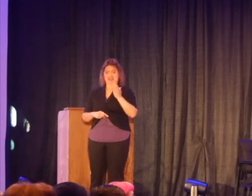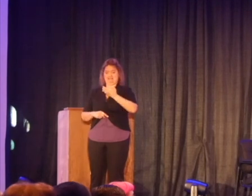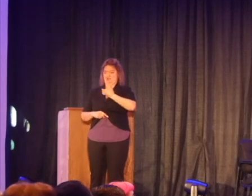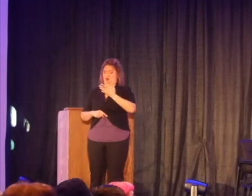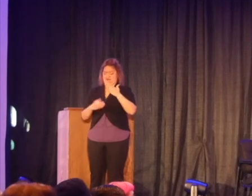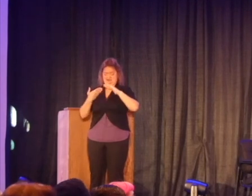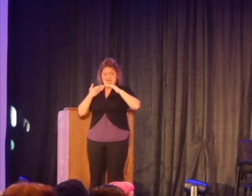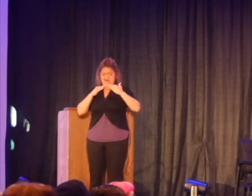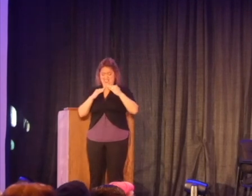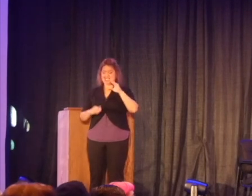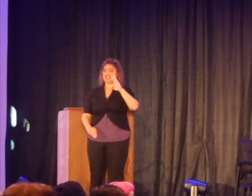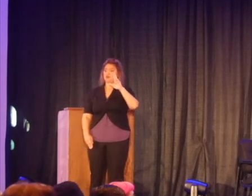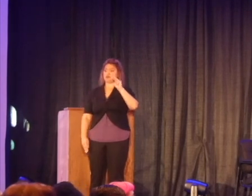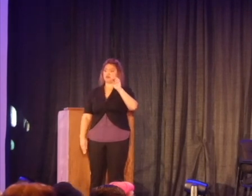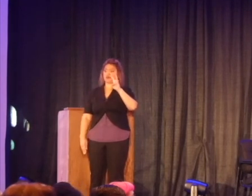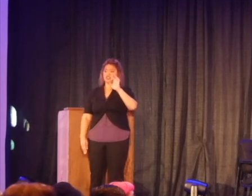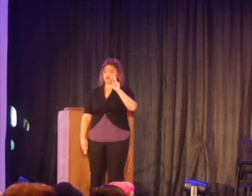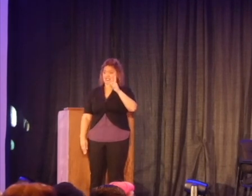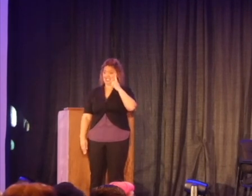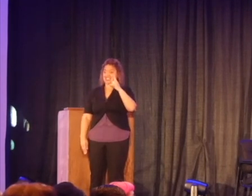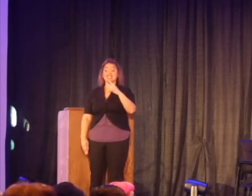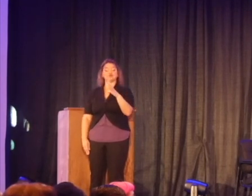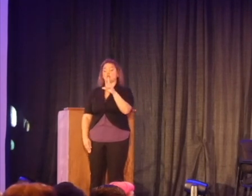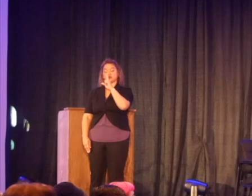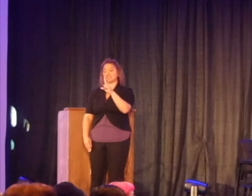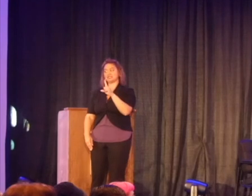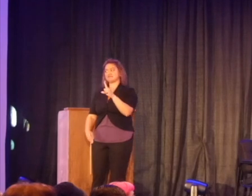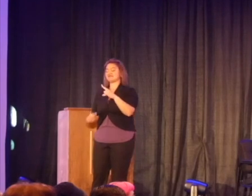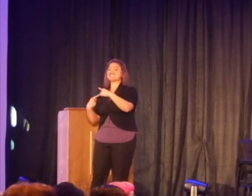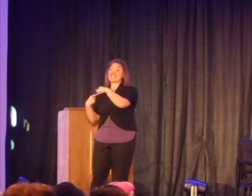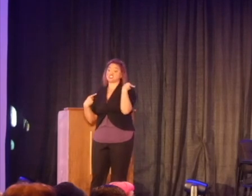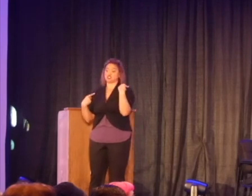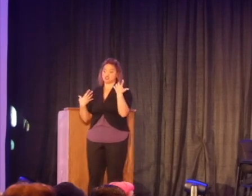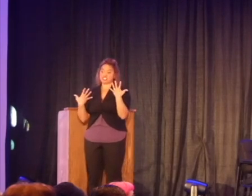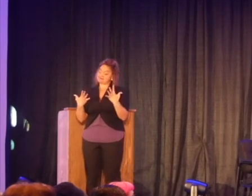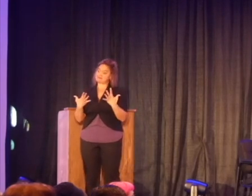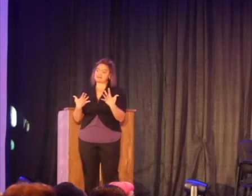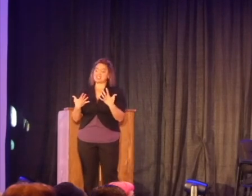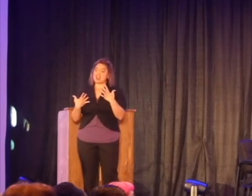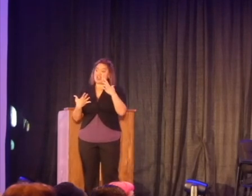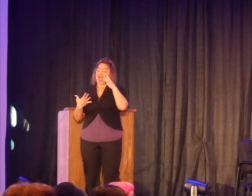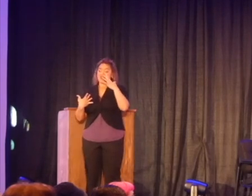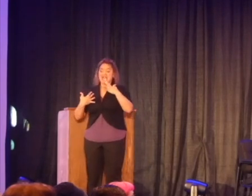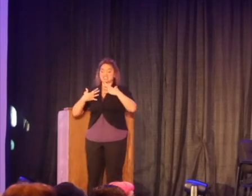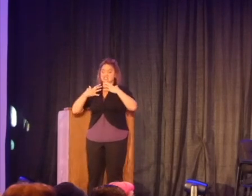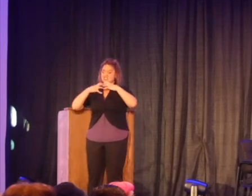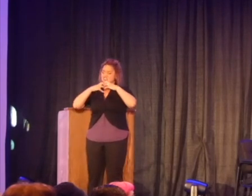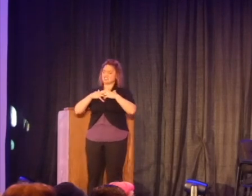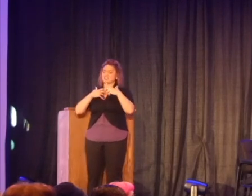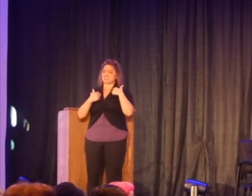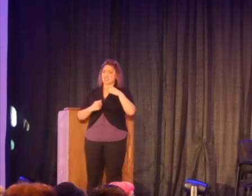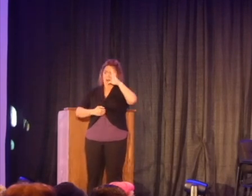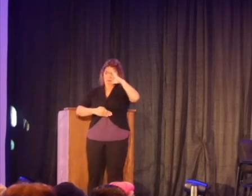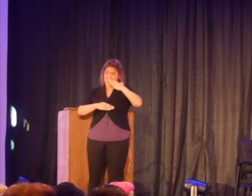and execution. Yes, ma'am. And it broke me in a million ways. He and my